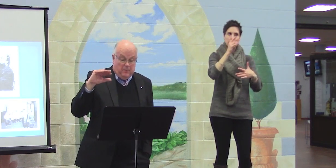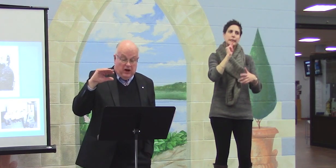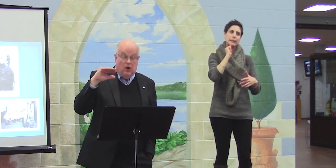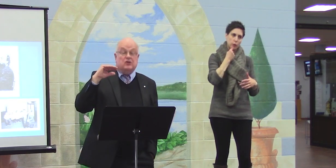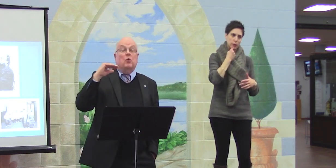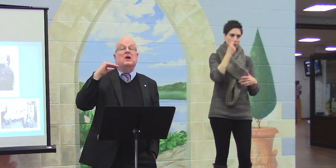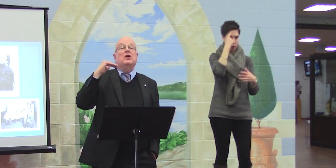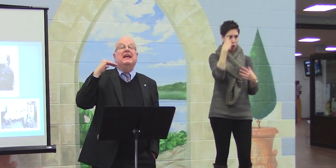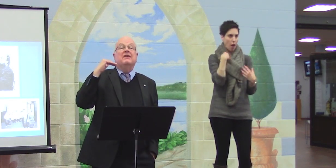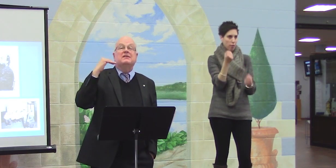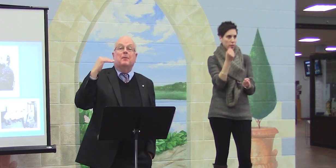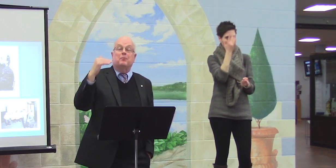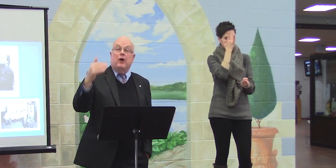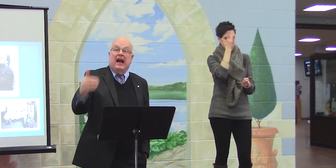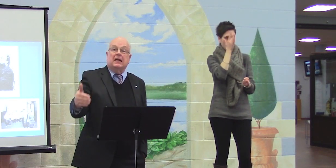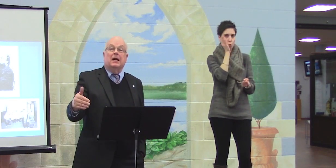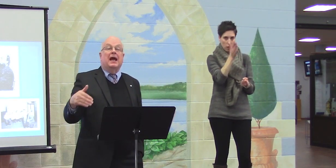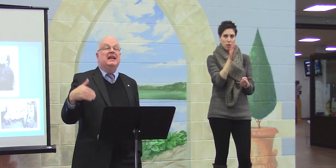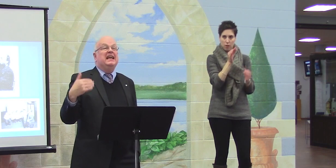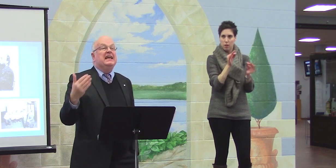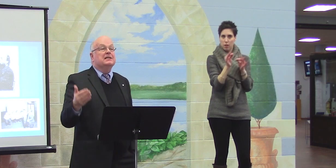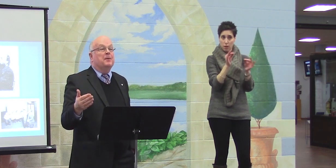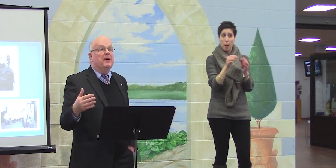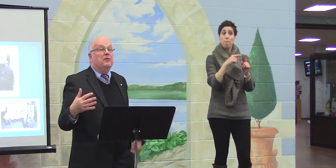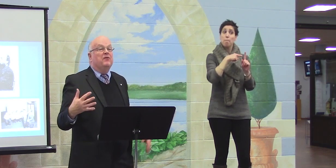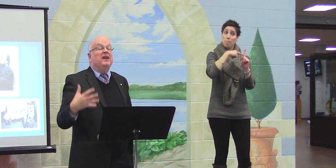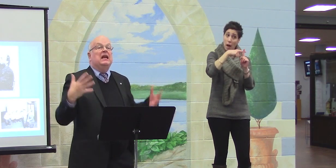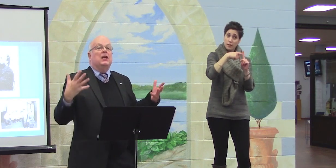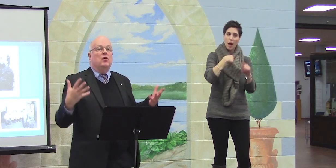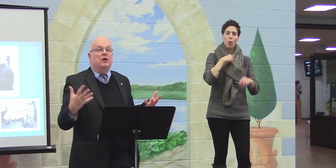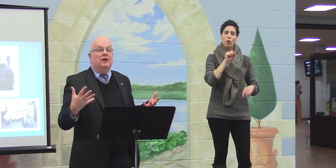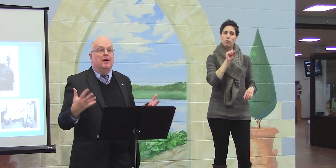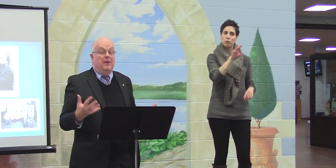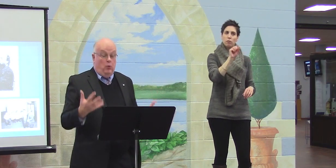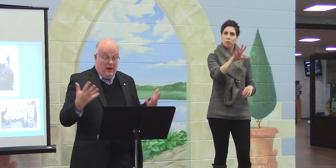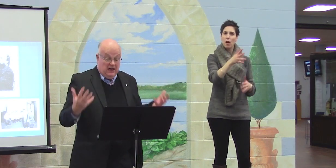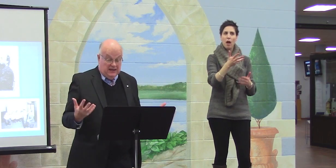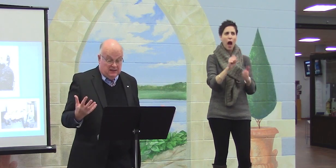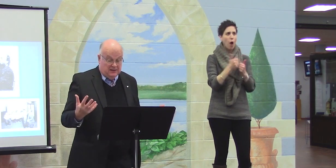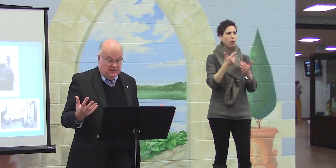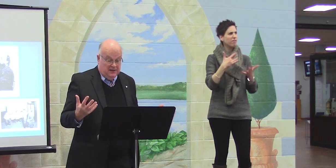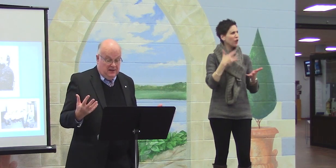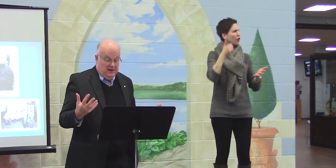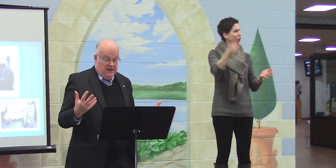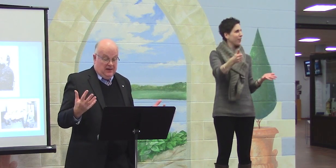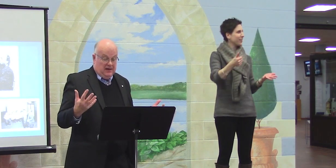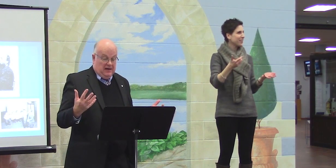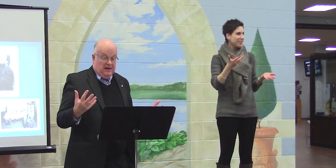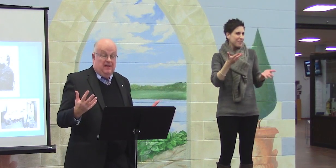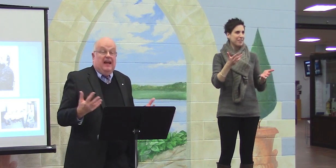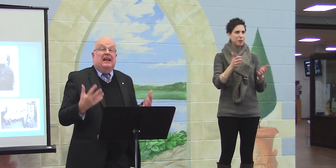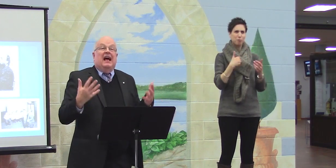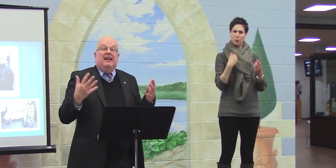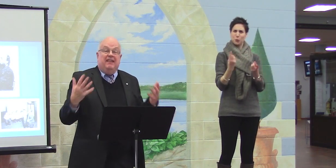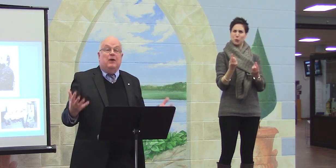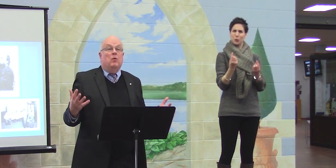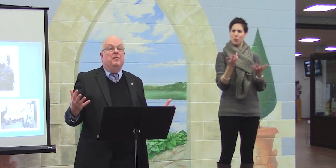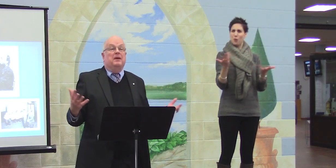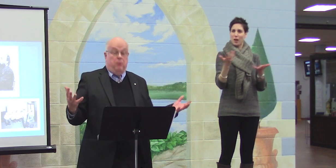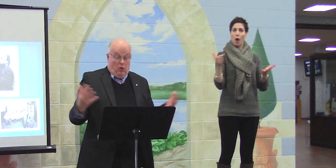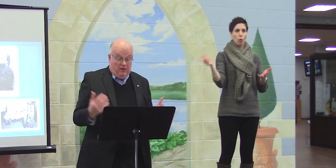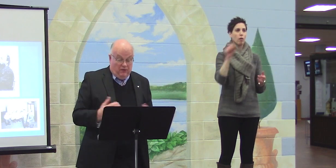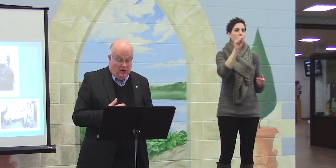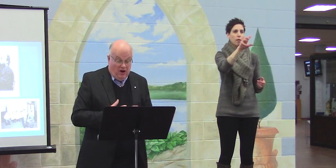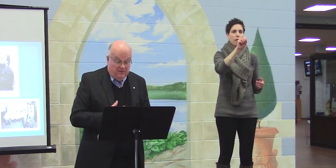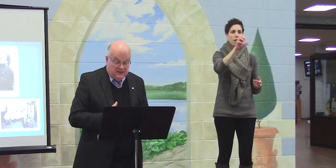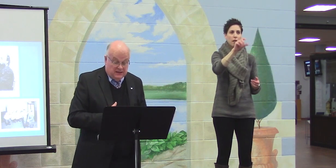But also, we're going to give some practical ideas about feeling good, about wellness, that I think will